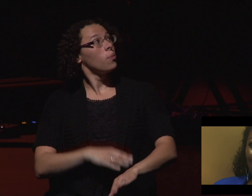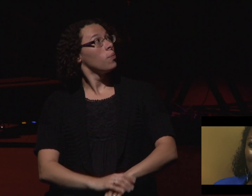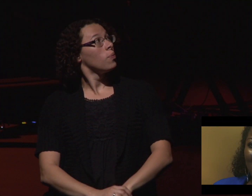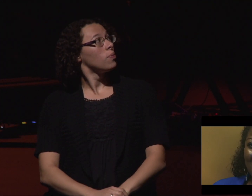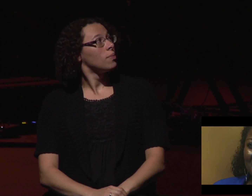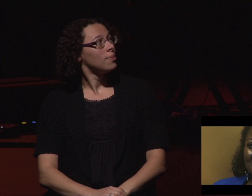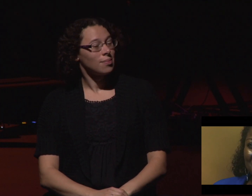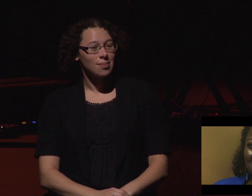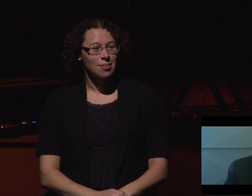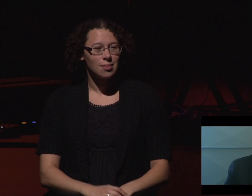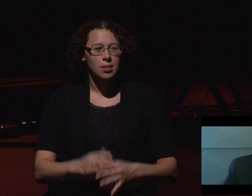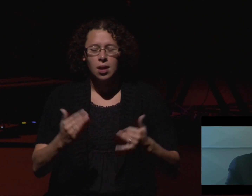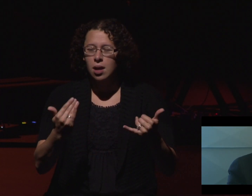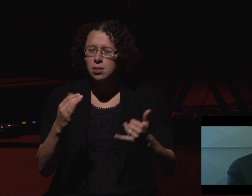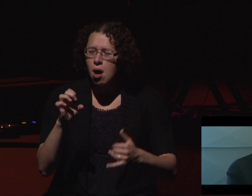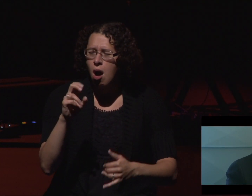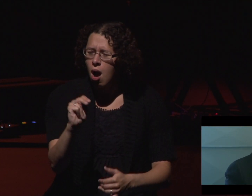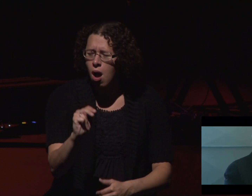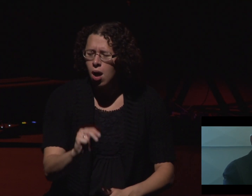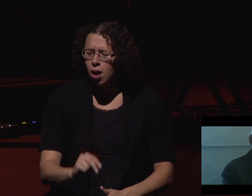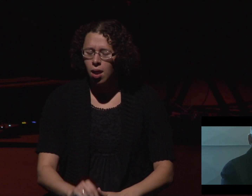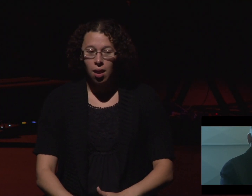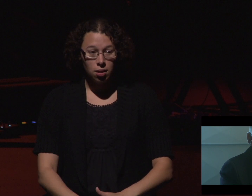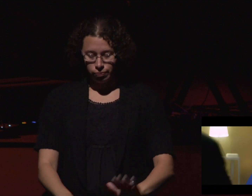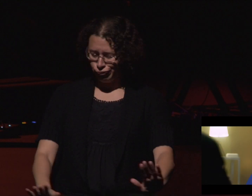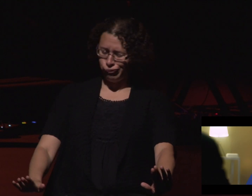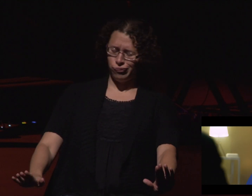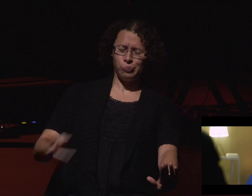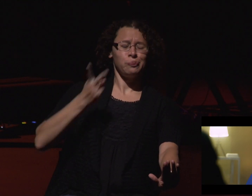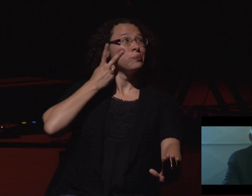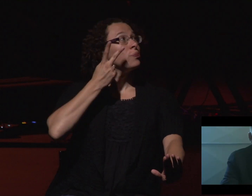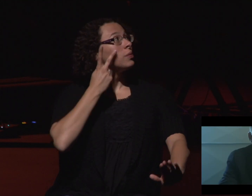It's all mine. We'll see about this.